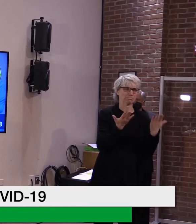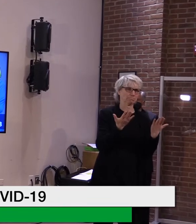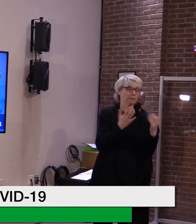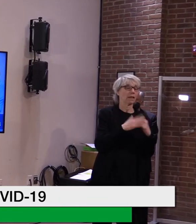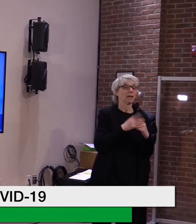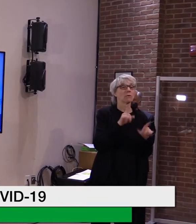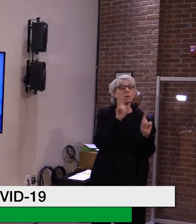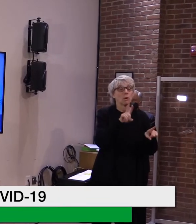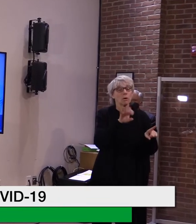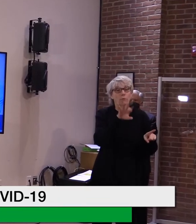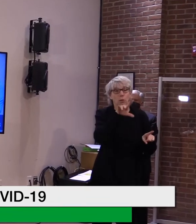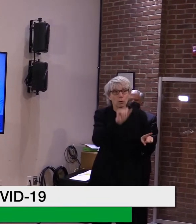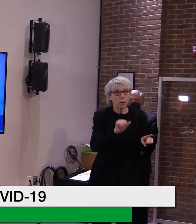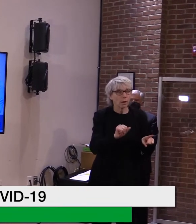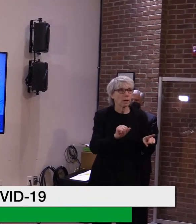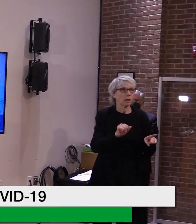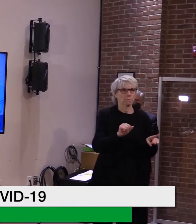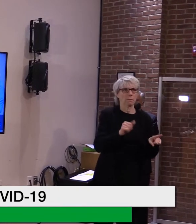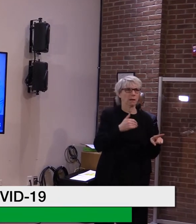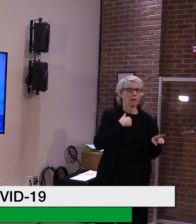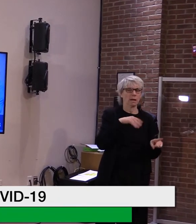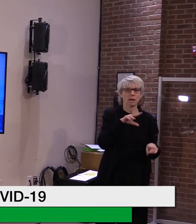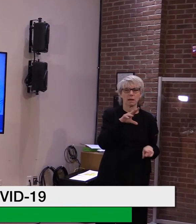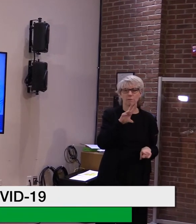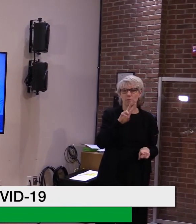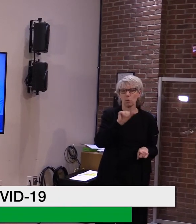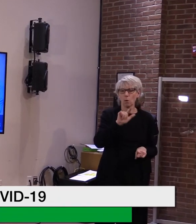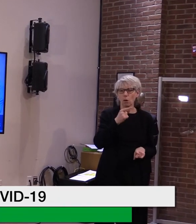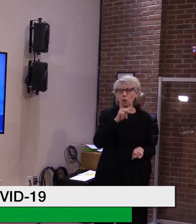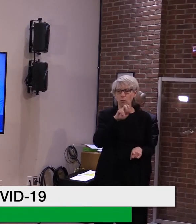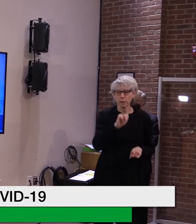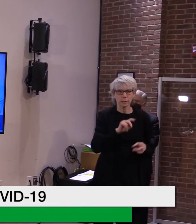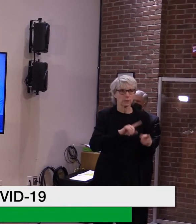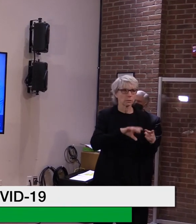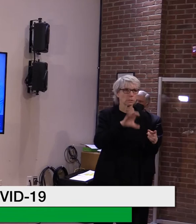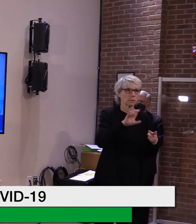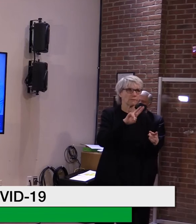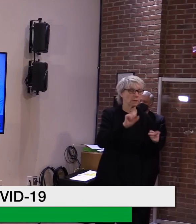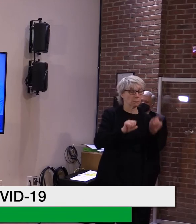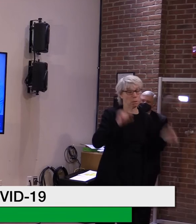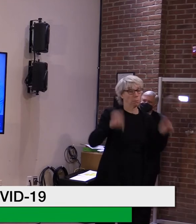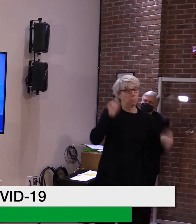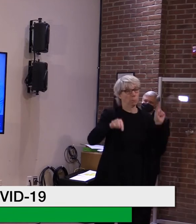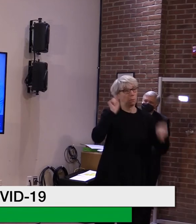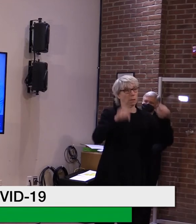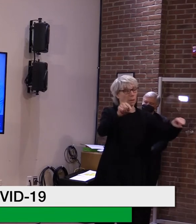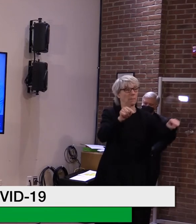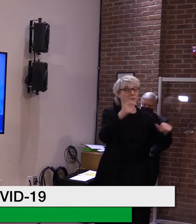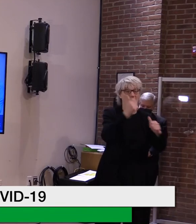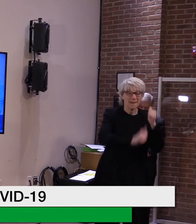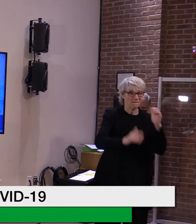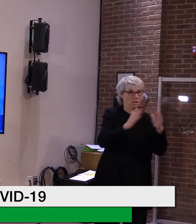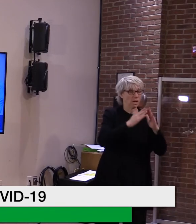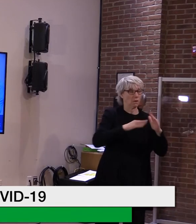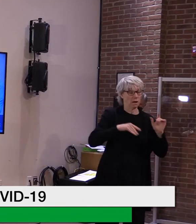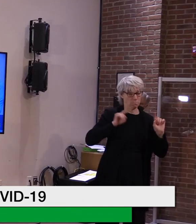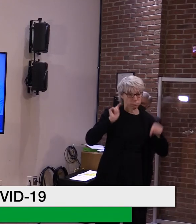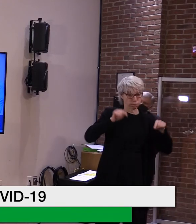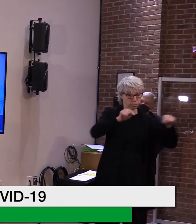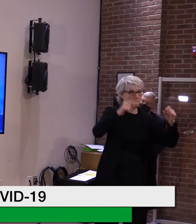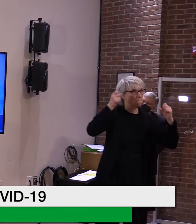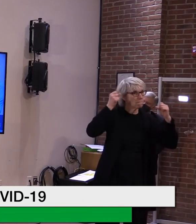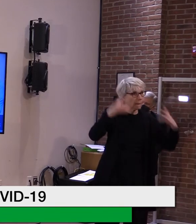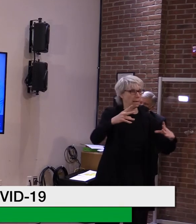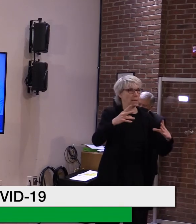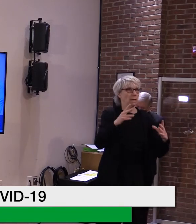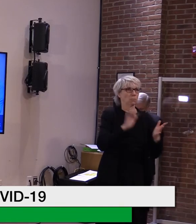Walgreens or a CVS or something on every single corner, uh, in every community. Uh, we don't have that